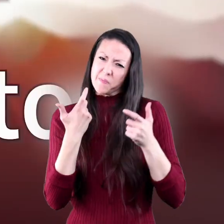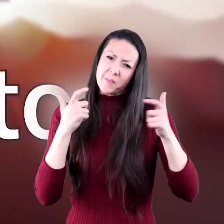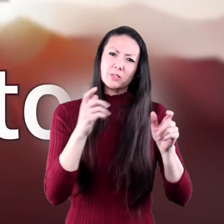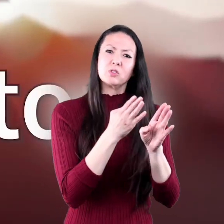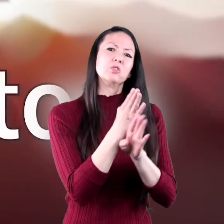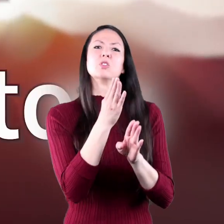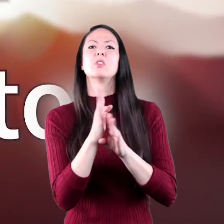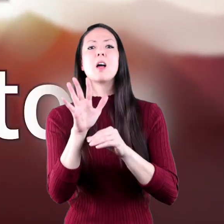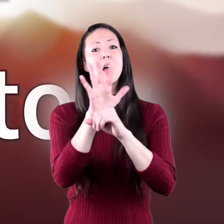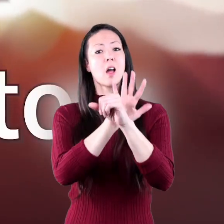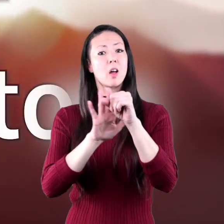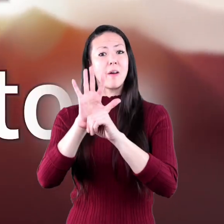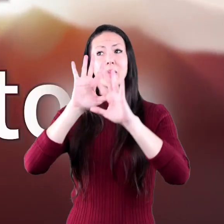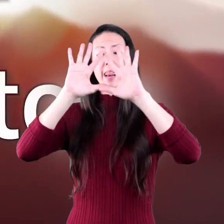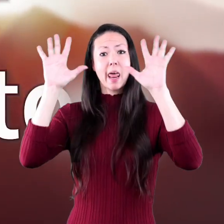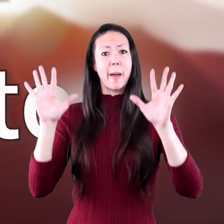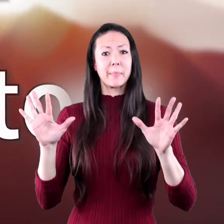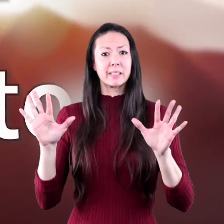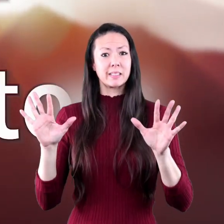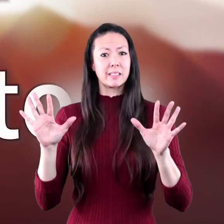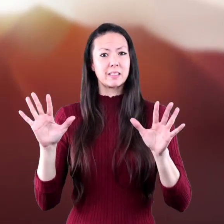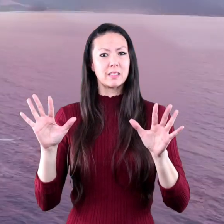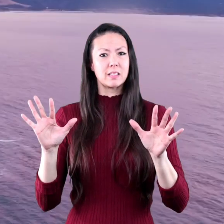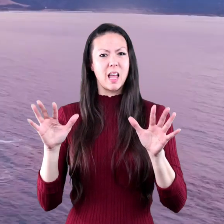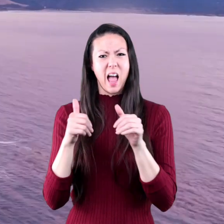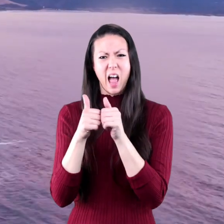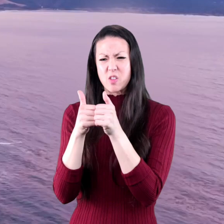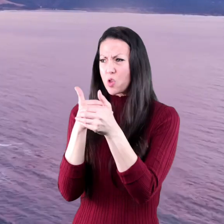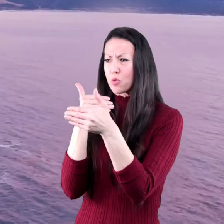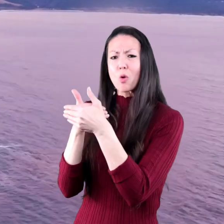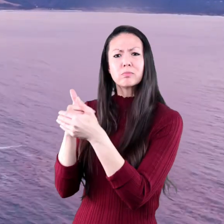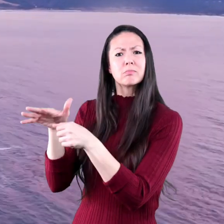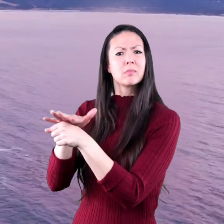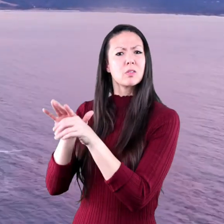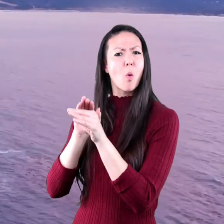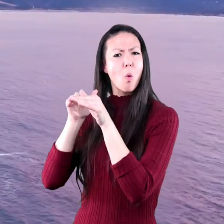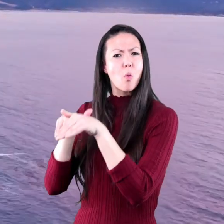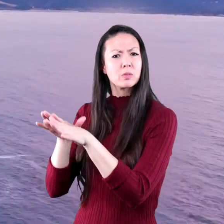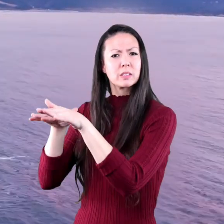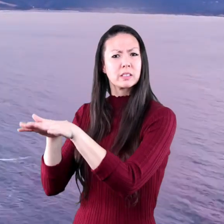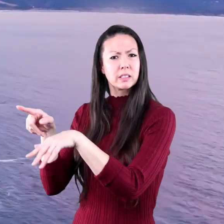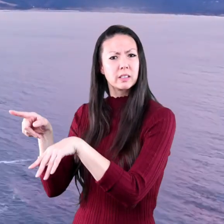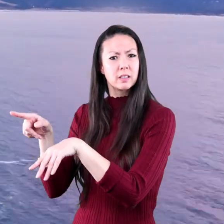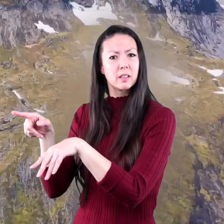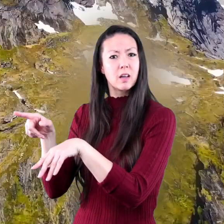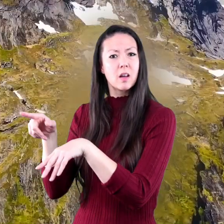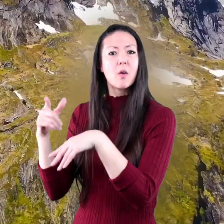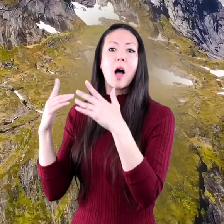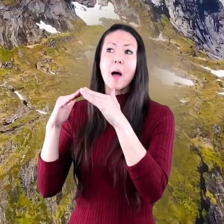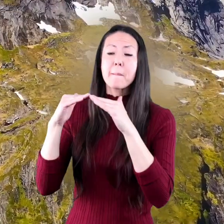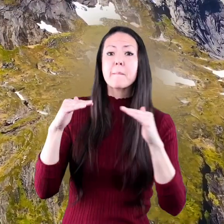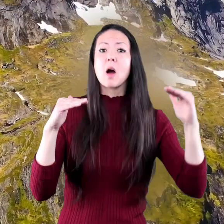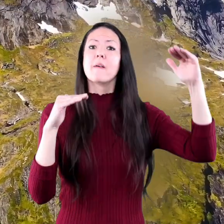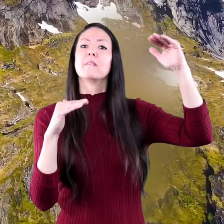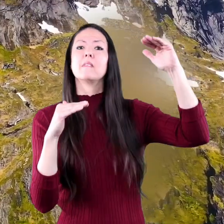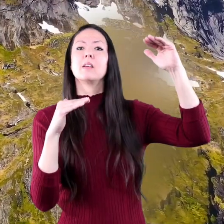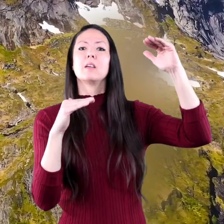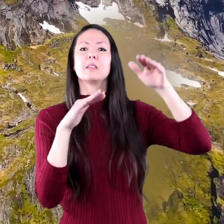contributors to an area's climate are how close an area is to the ocean and how high above sea level an